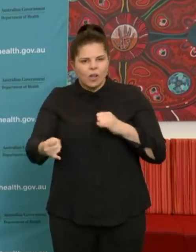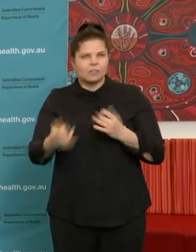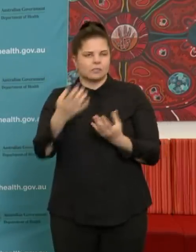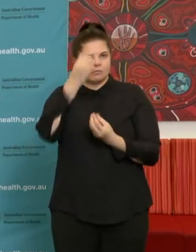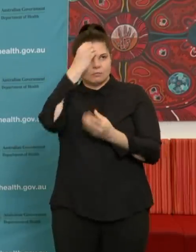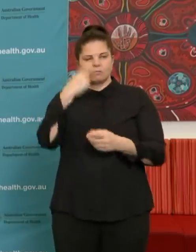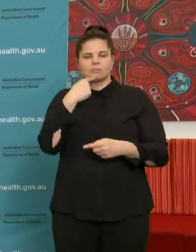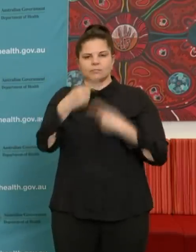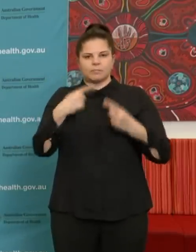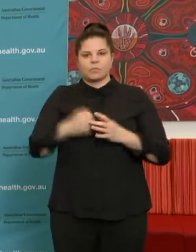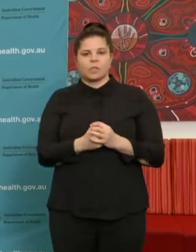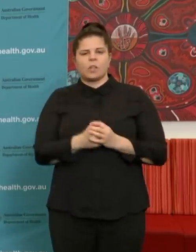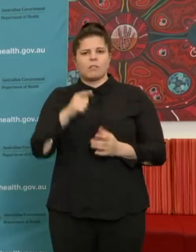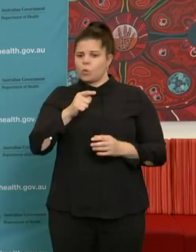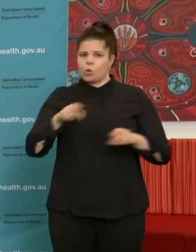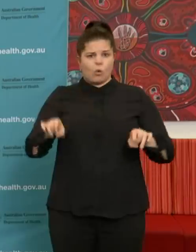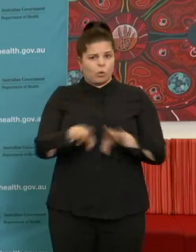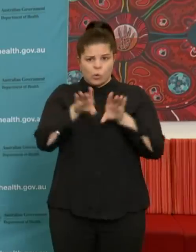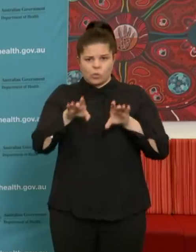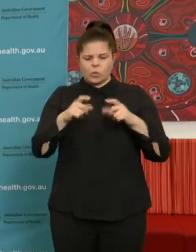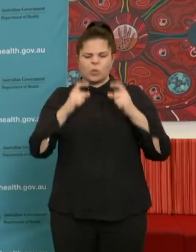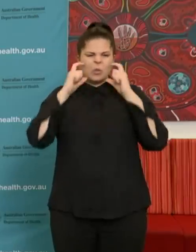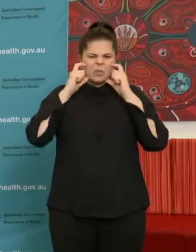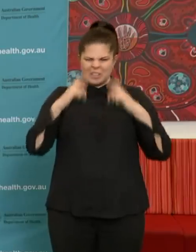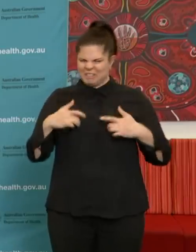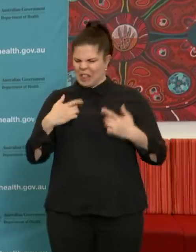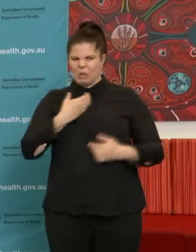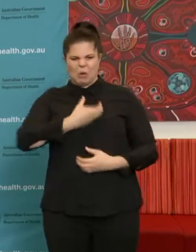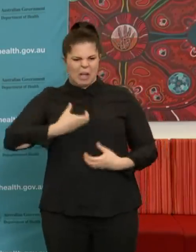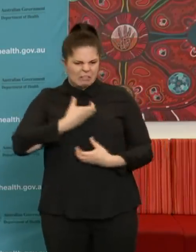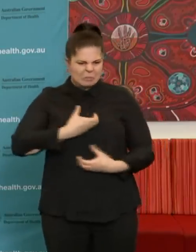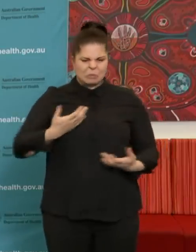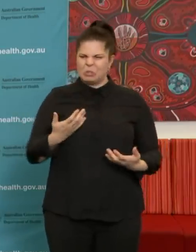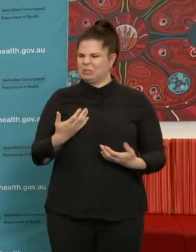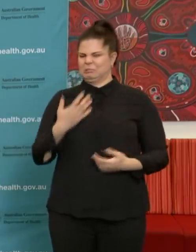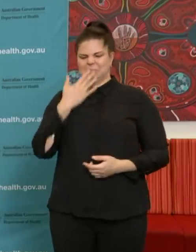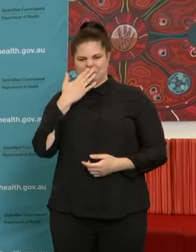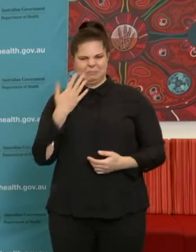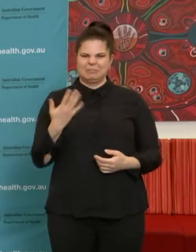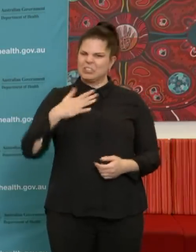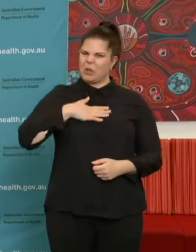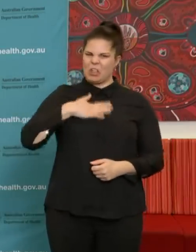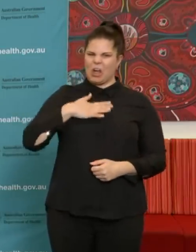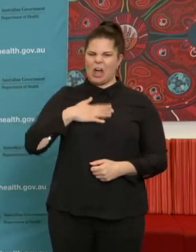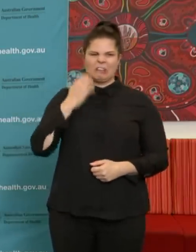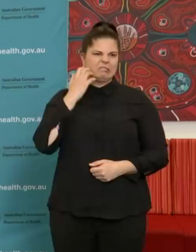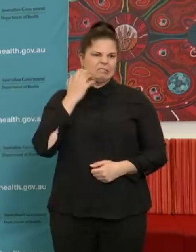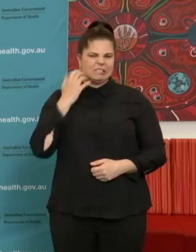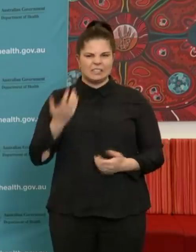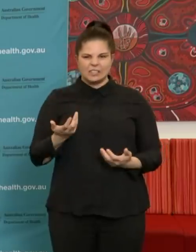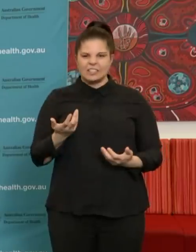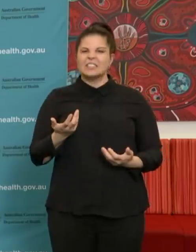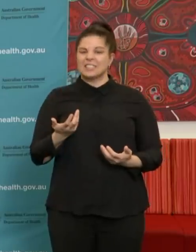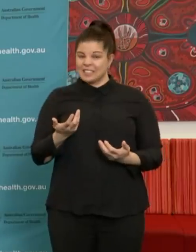mask, it can become quite uncomfortable, even claustrophobic, and indeed can make one,